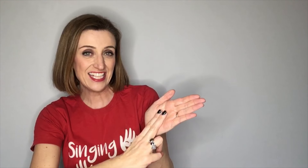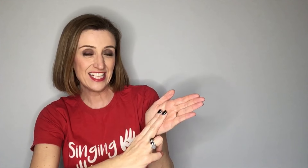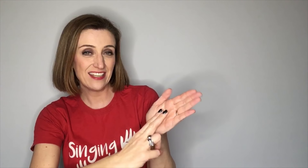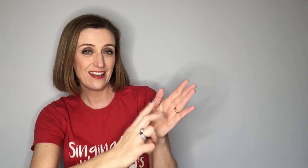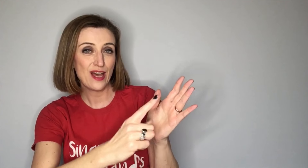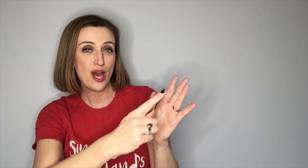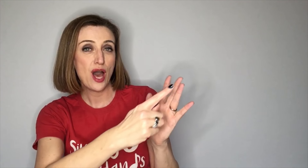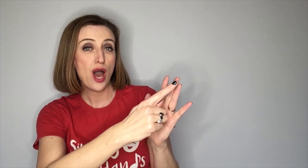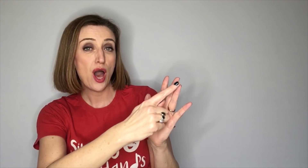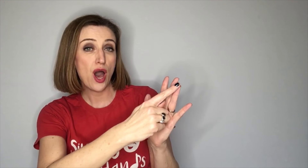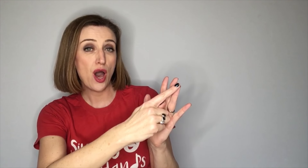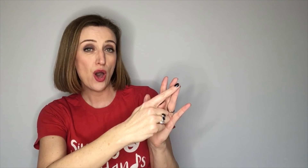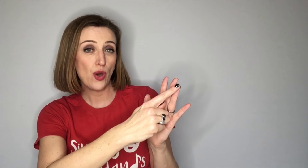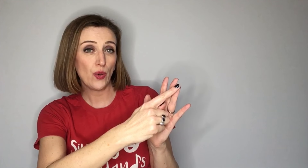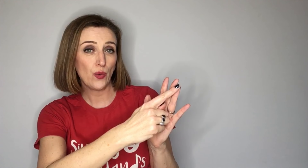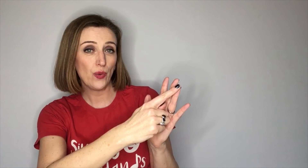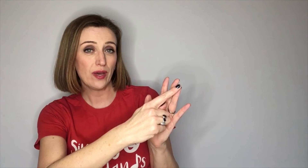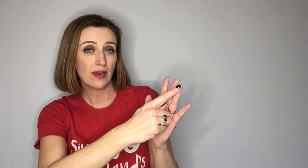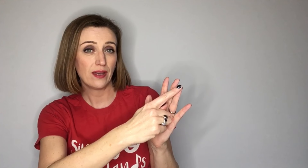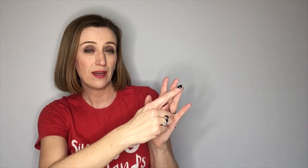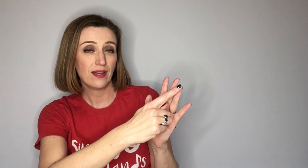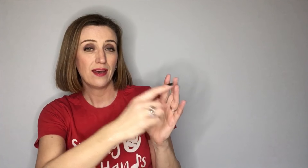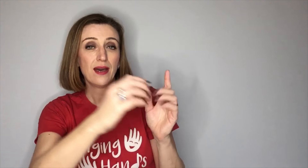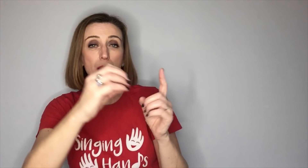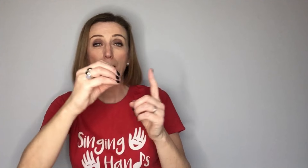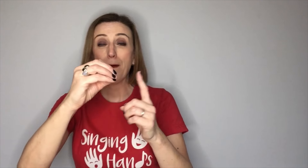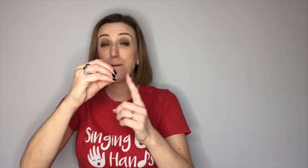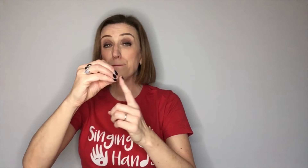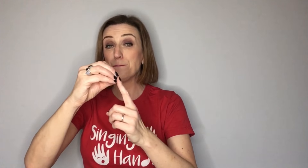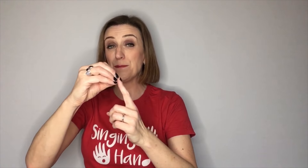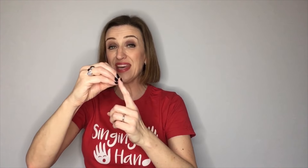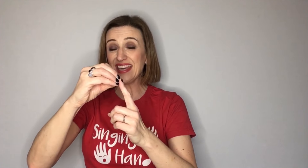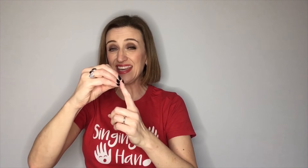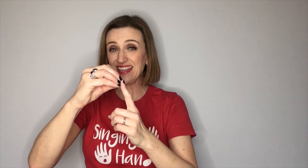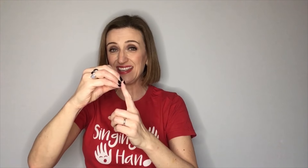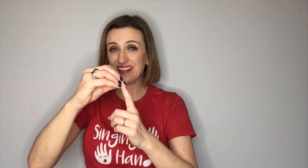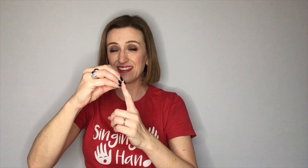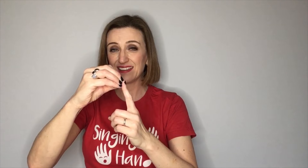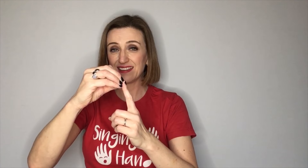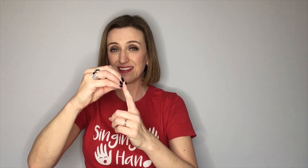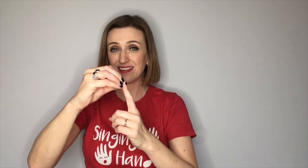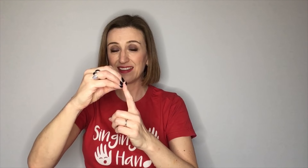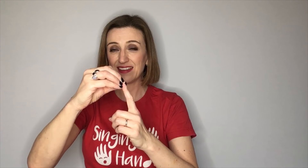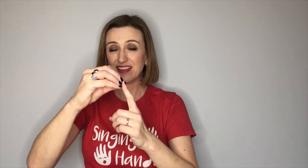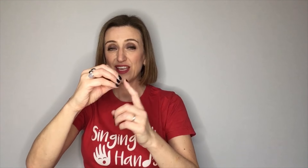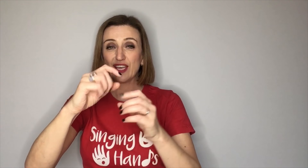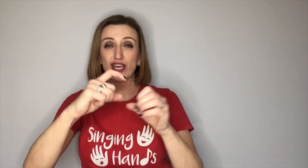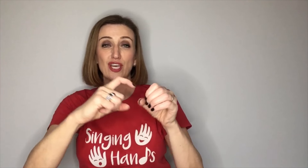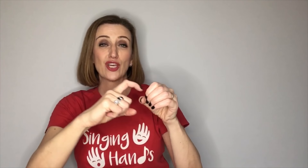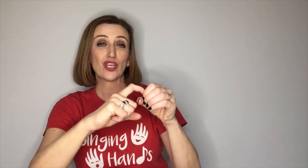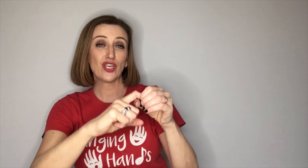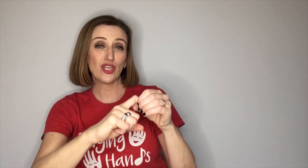O P Q